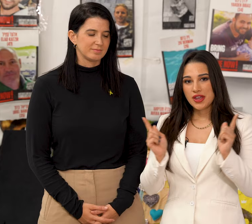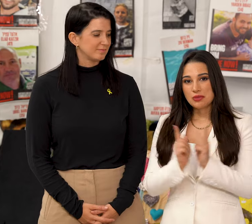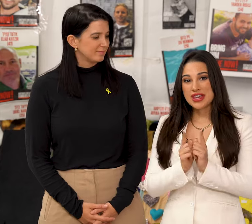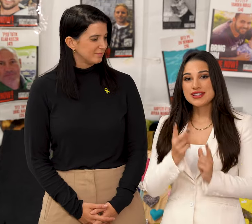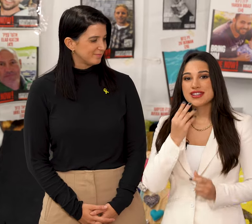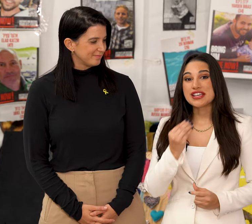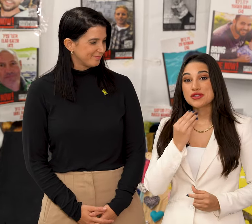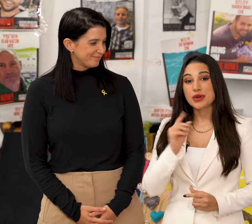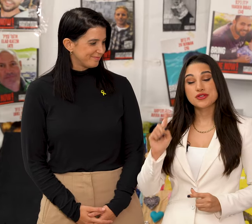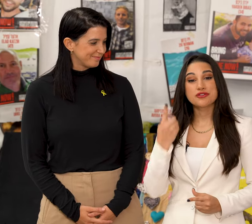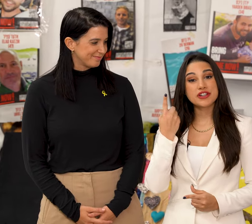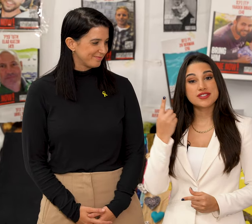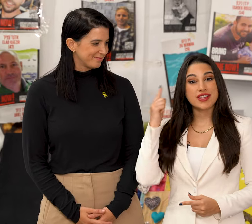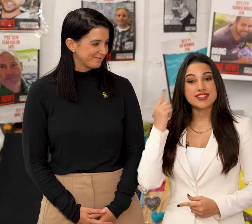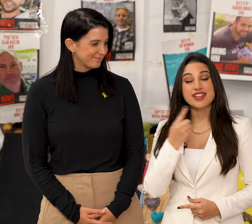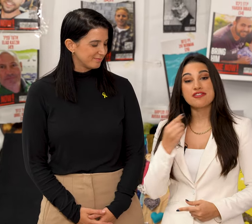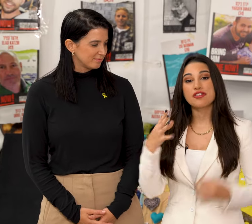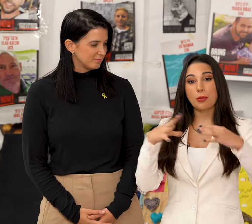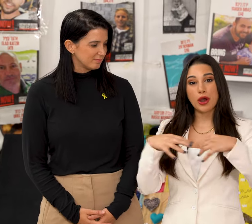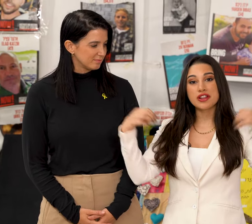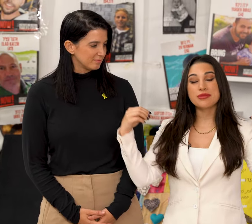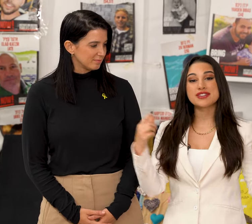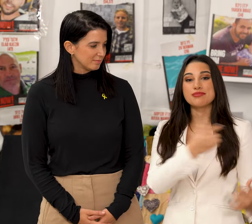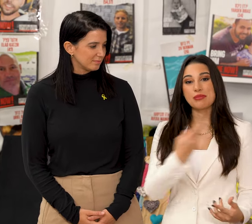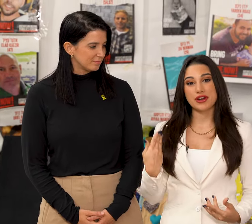Meet Israel's first Deaf Parliament member.